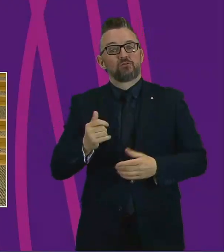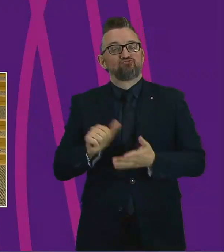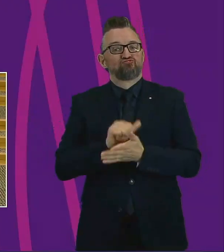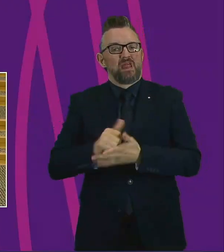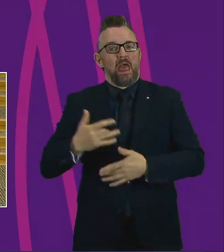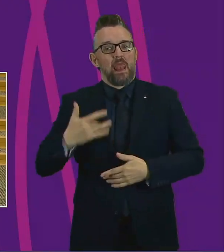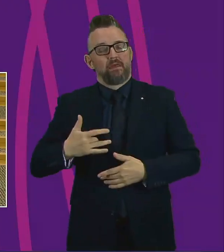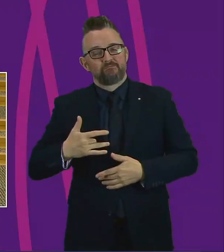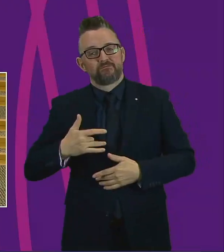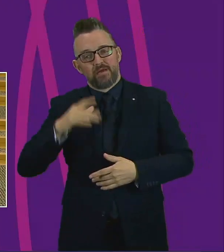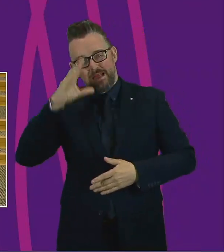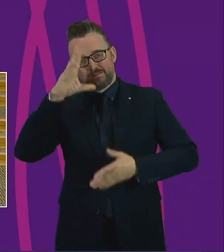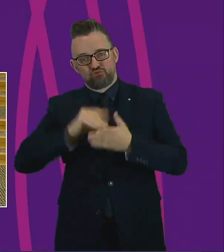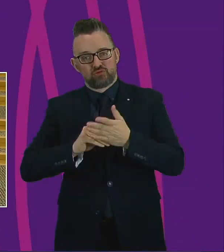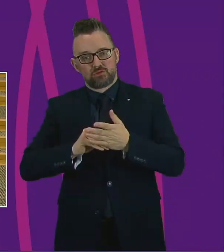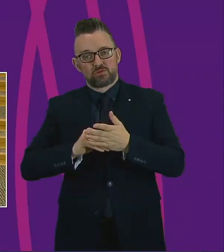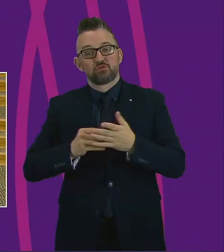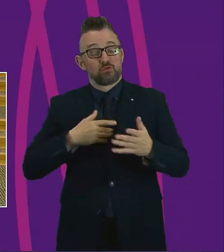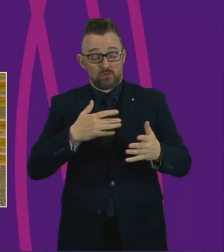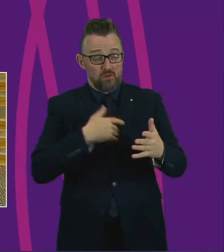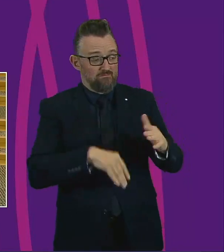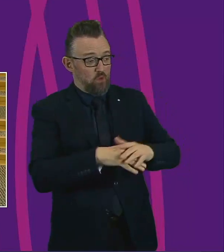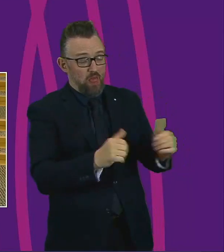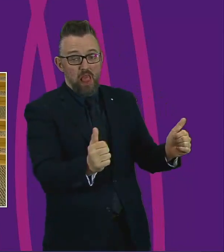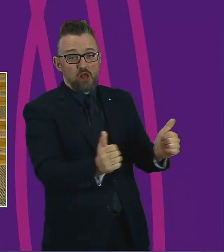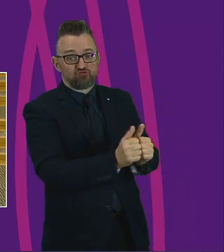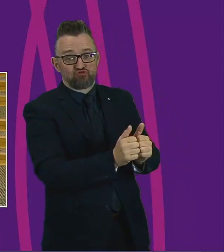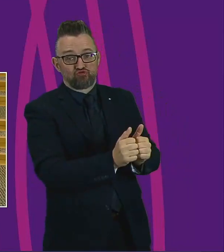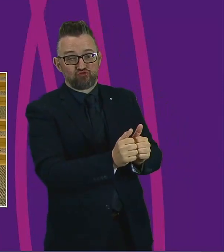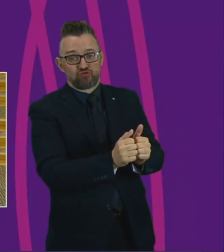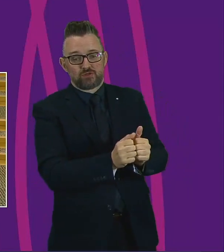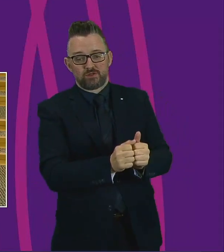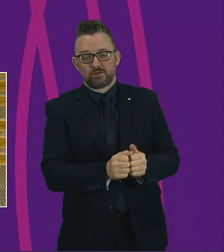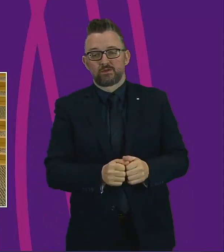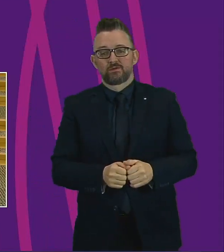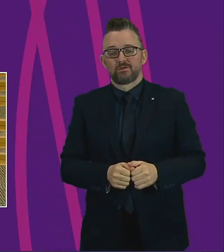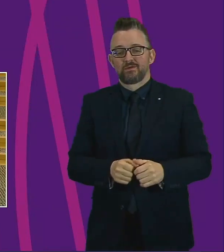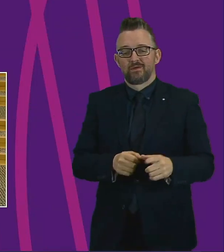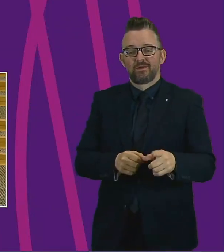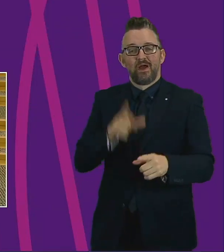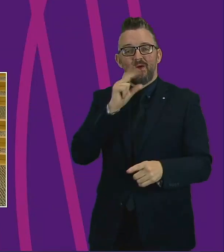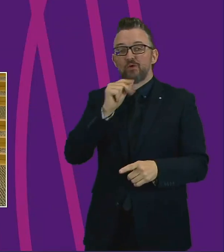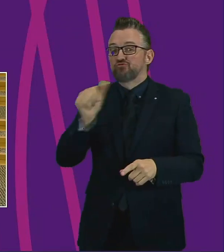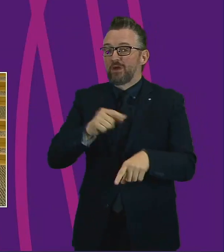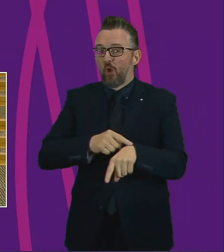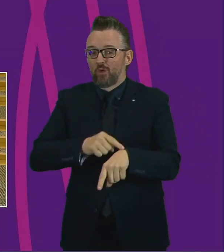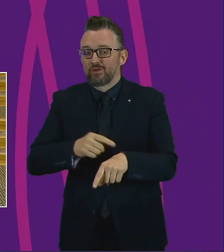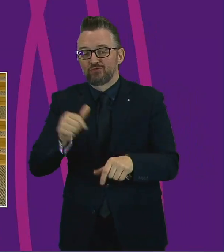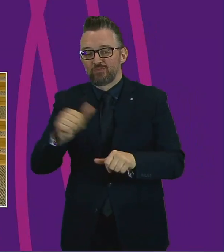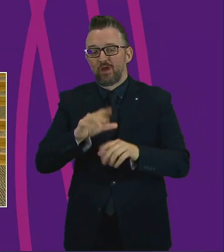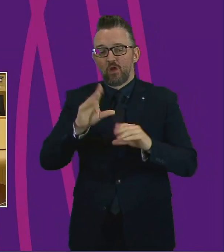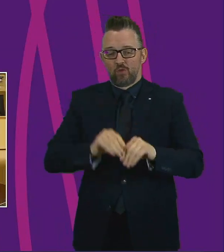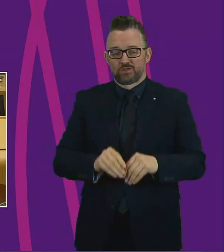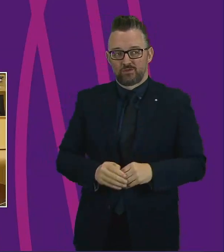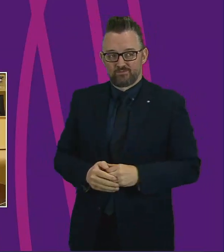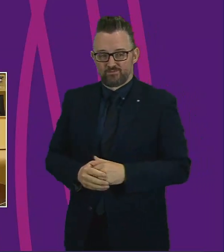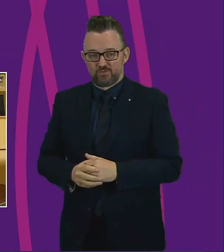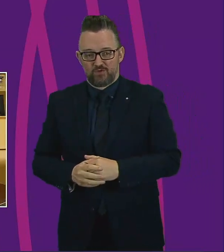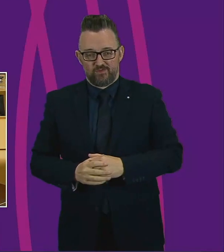influence and guide our approach going forward. I would agree much of that. That was hardly quite, Cabinet Secretary. You'll need to close now, Ms McNeill.